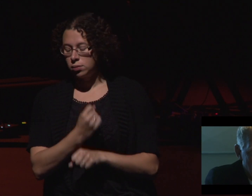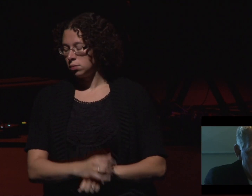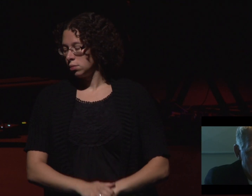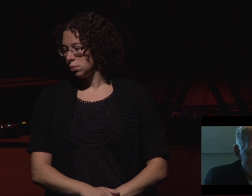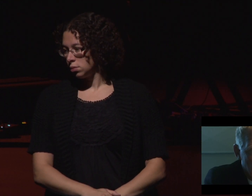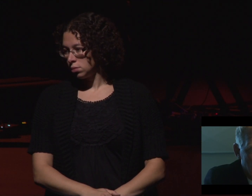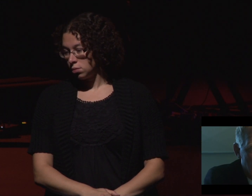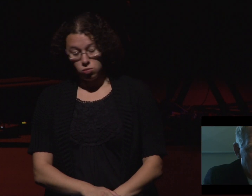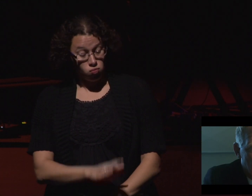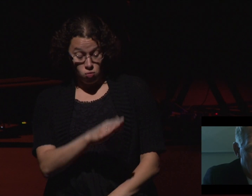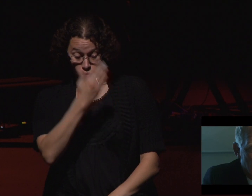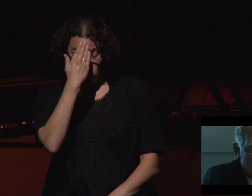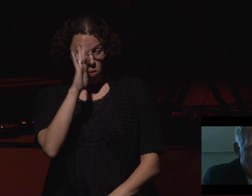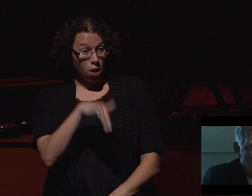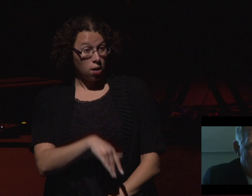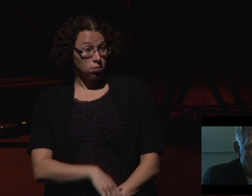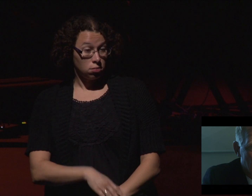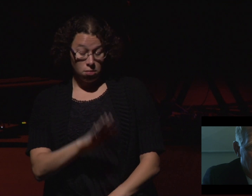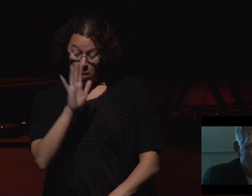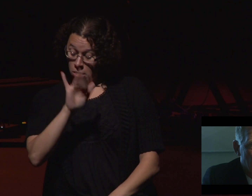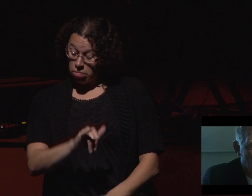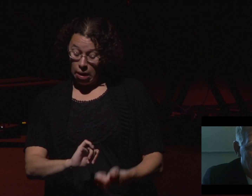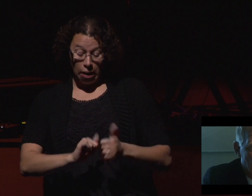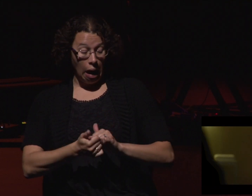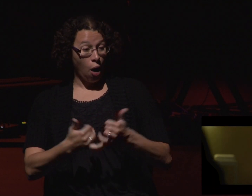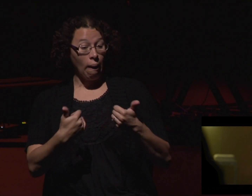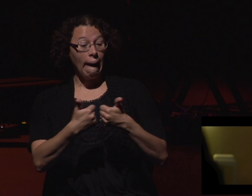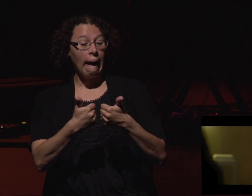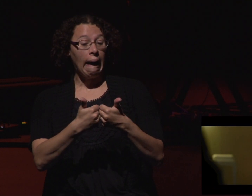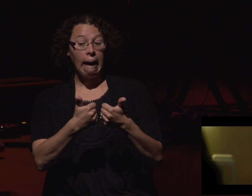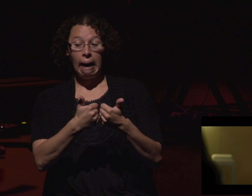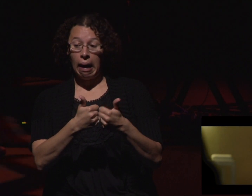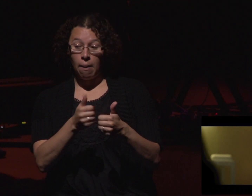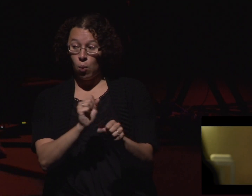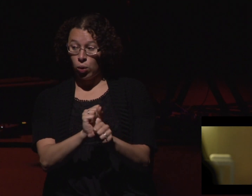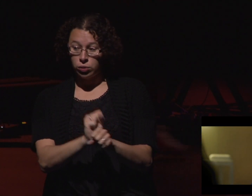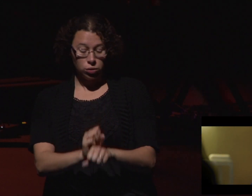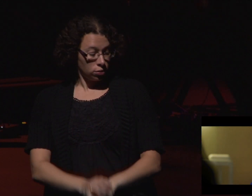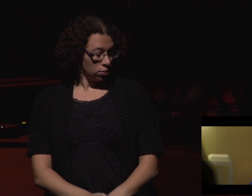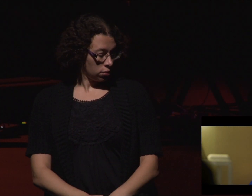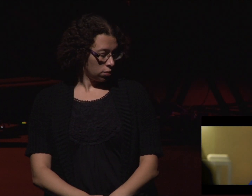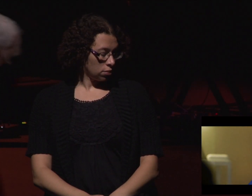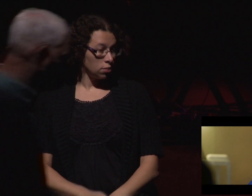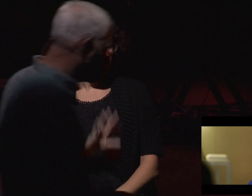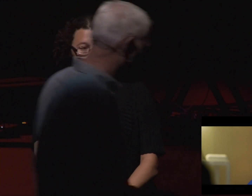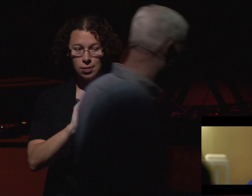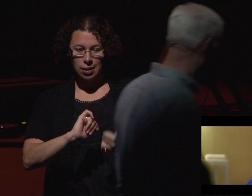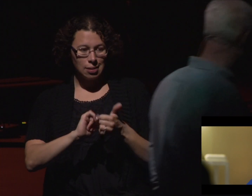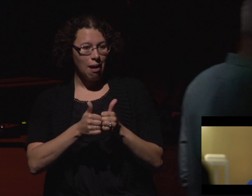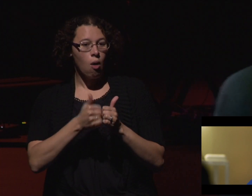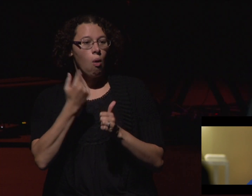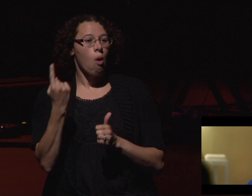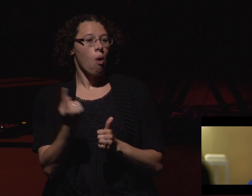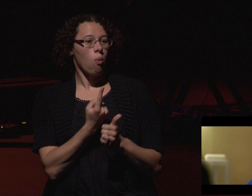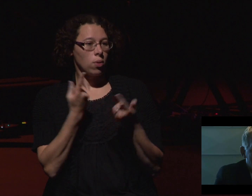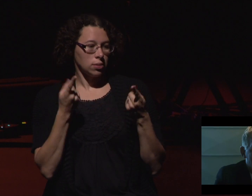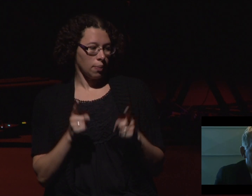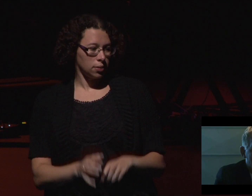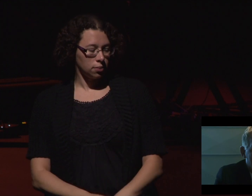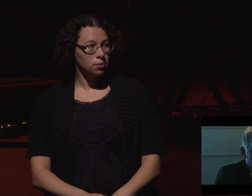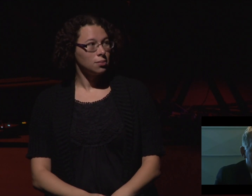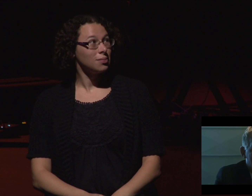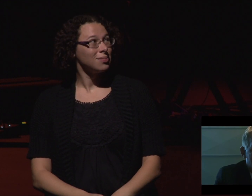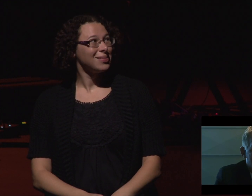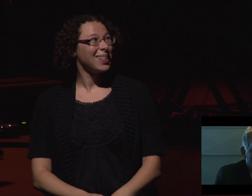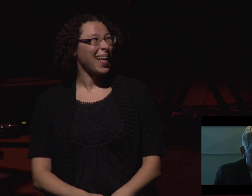to come out on top. That's how it works. That's how it always works. Mr. I